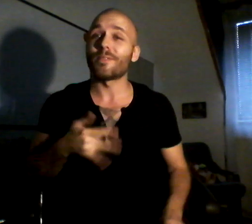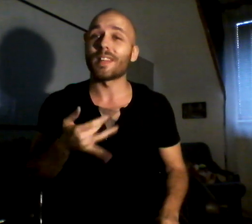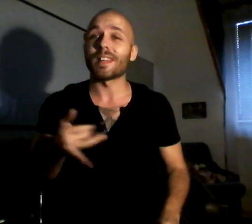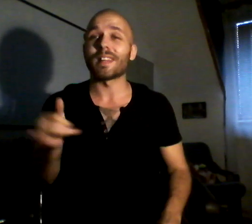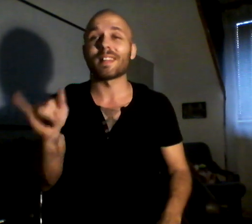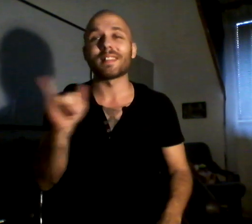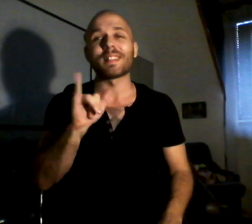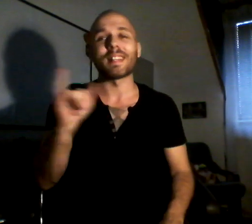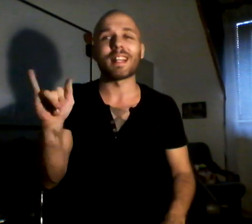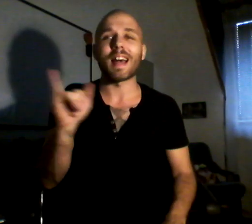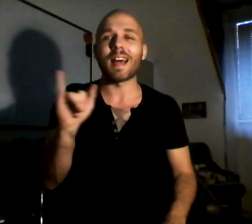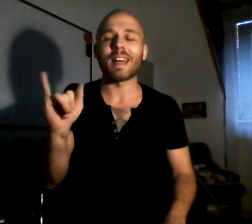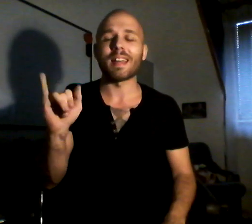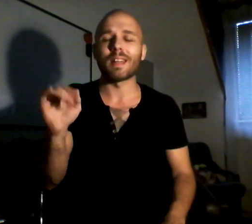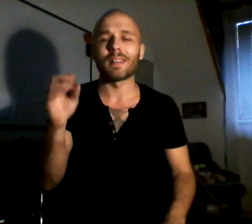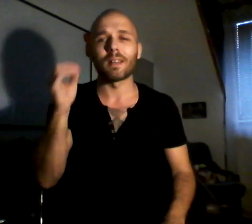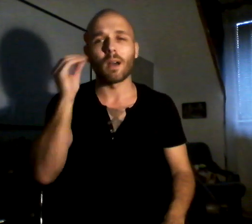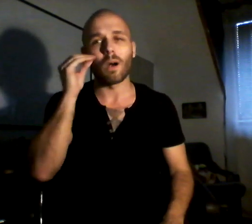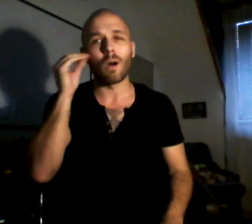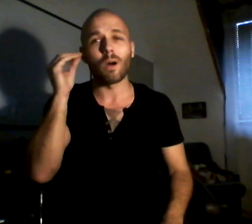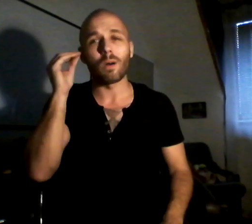feels like home.